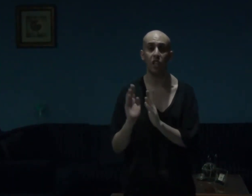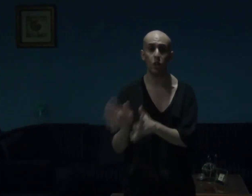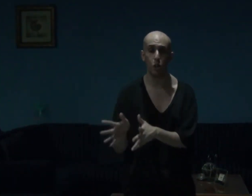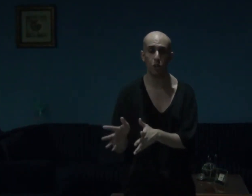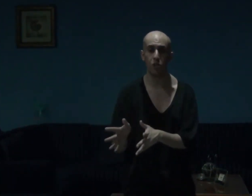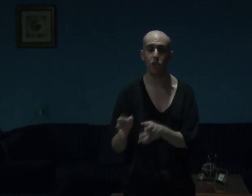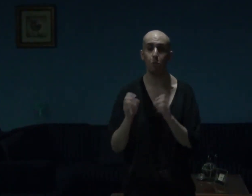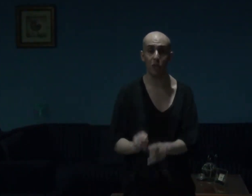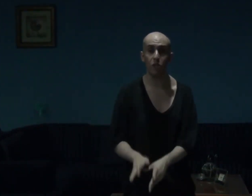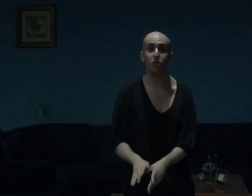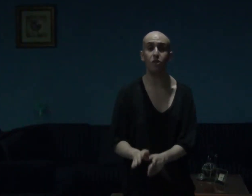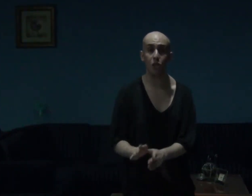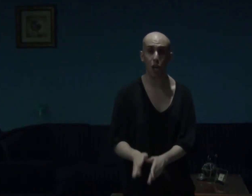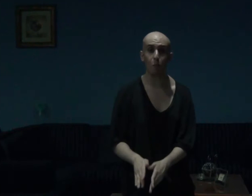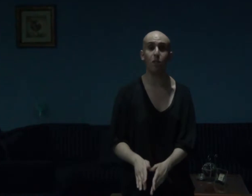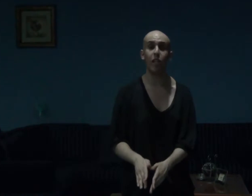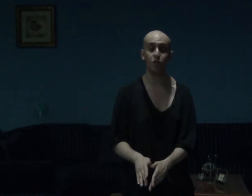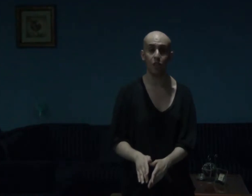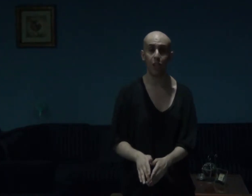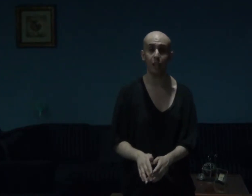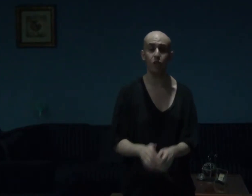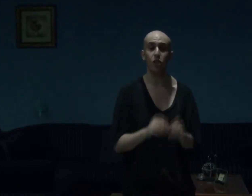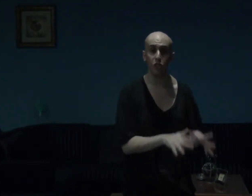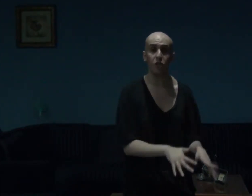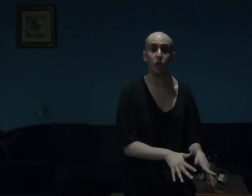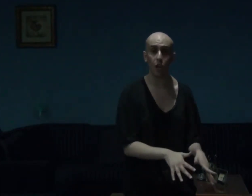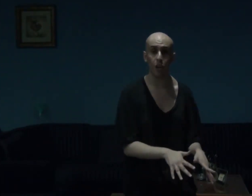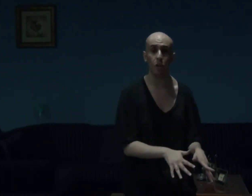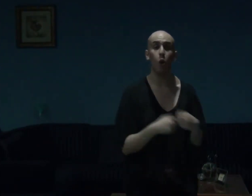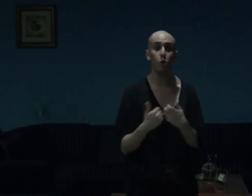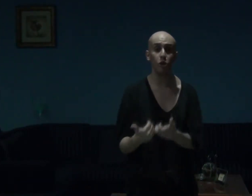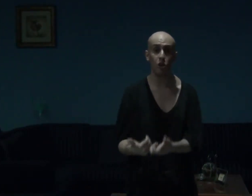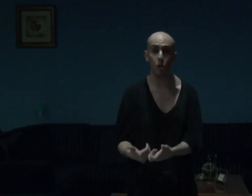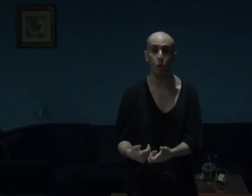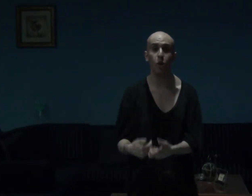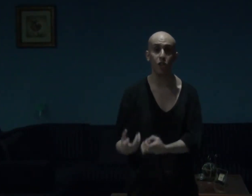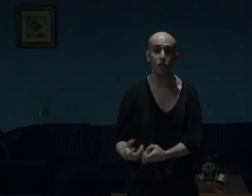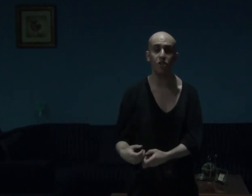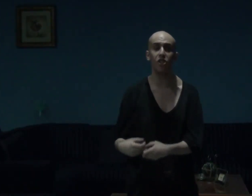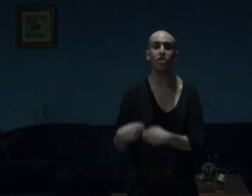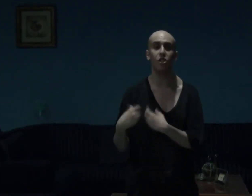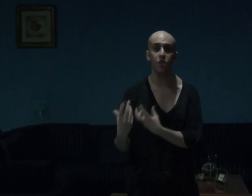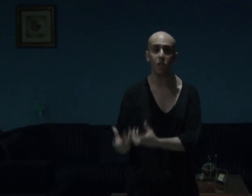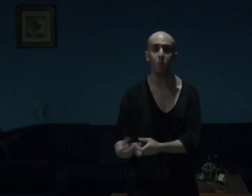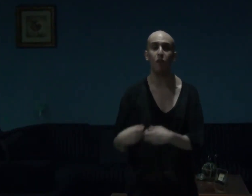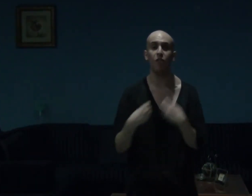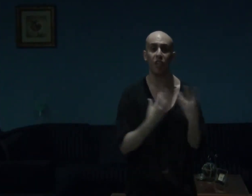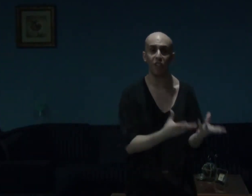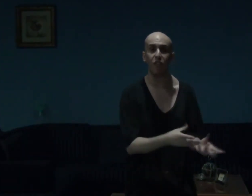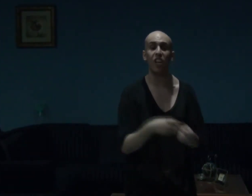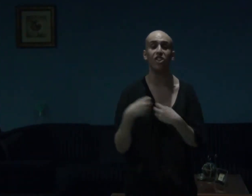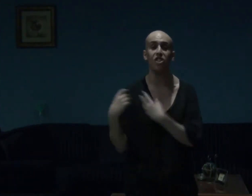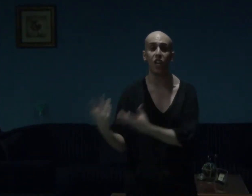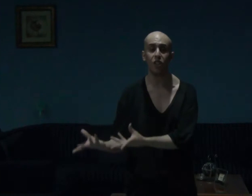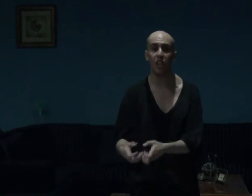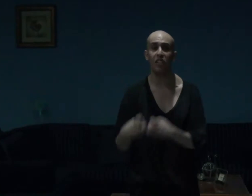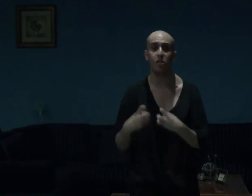psychosis, But this game guys and gals, this tale also deals in the theme of life and death, and is